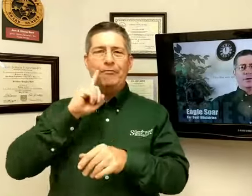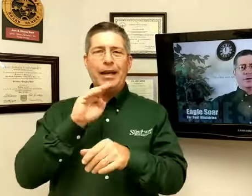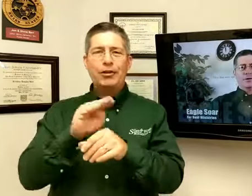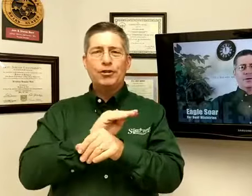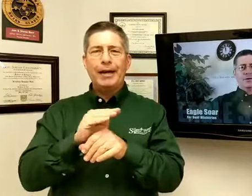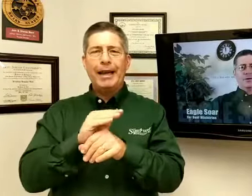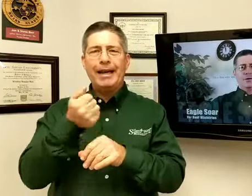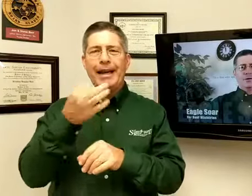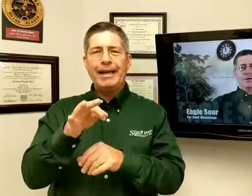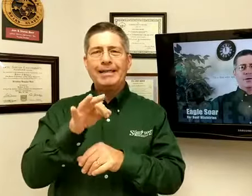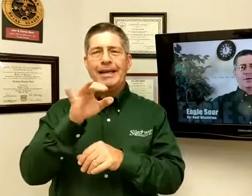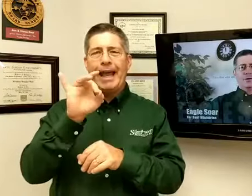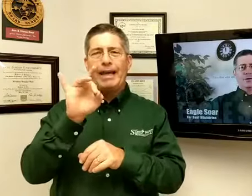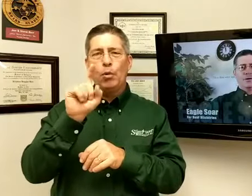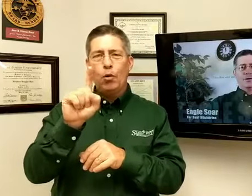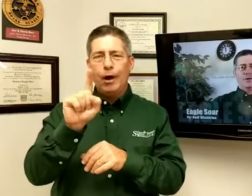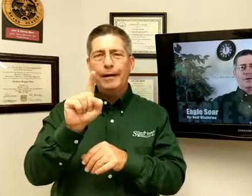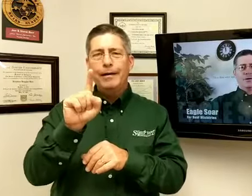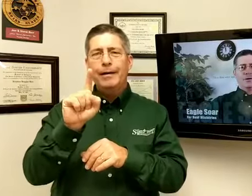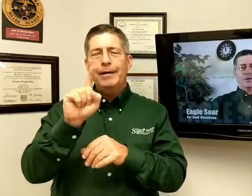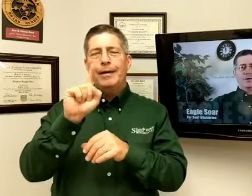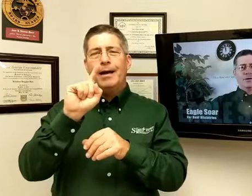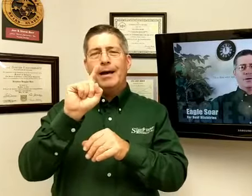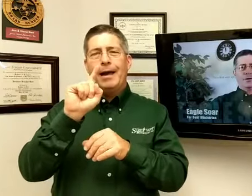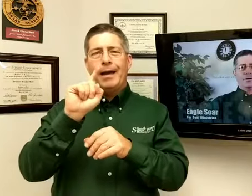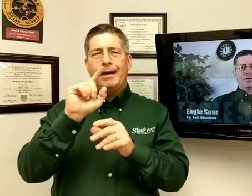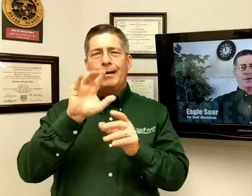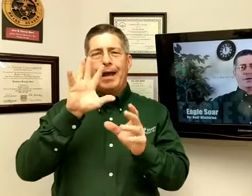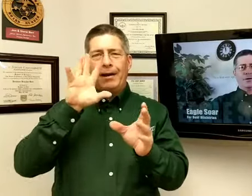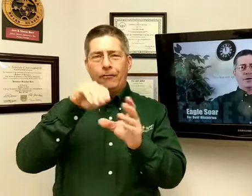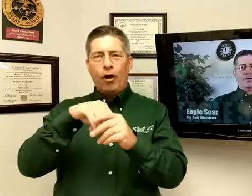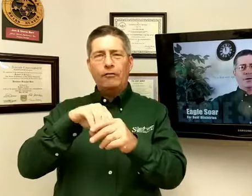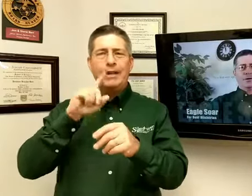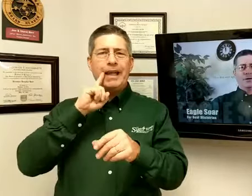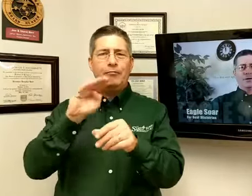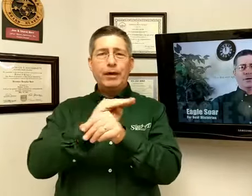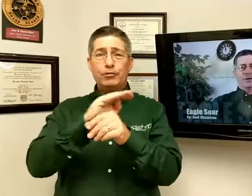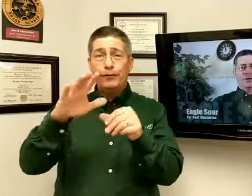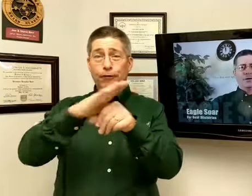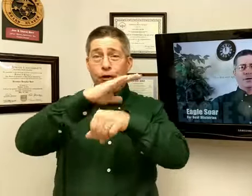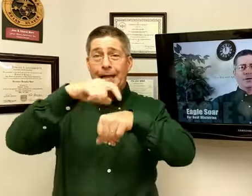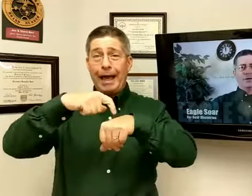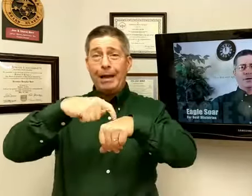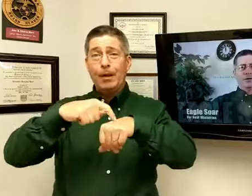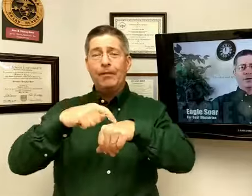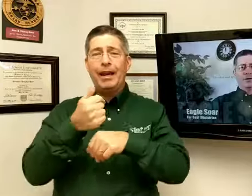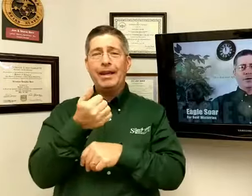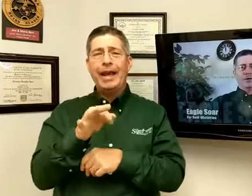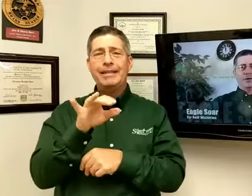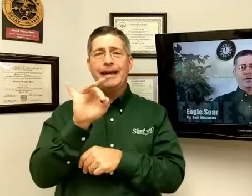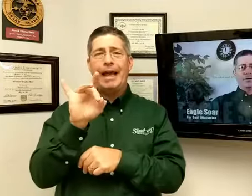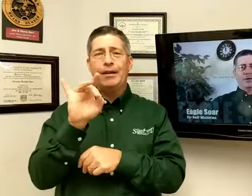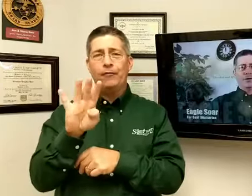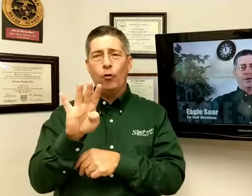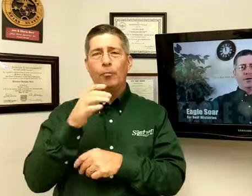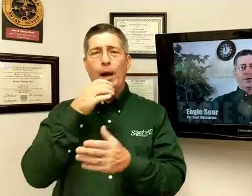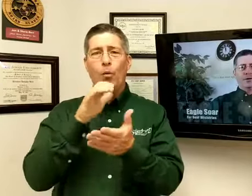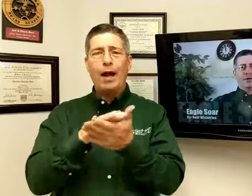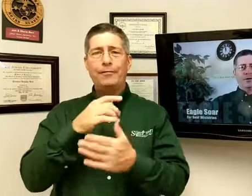ministry, and in 1981 I got involved in deaf ministry full-time, and then in 1984 my wife